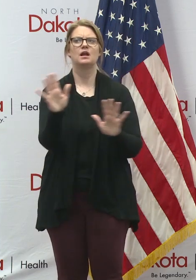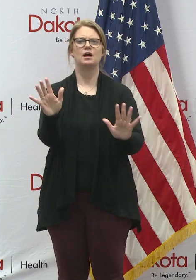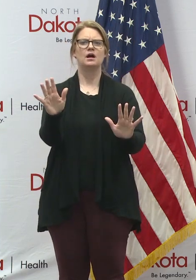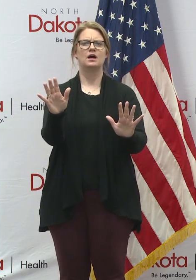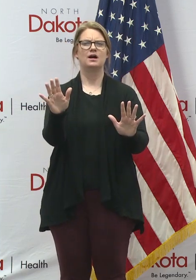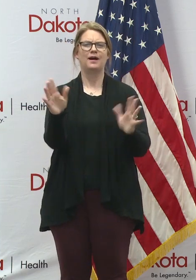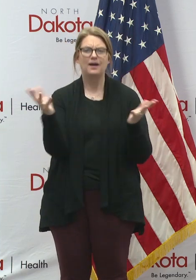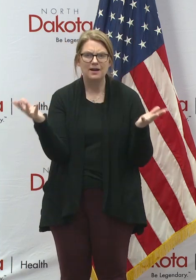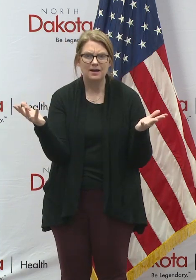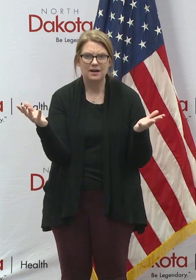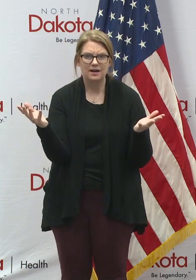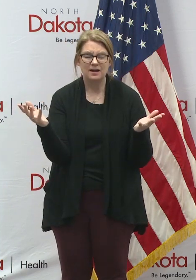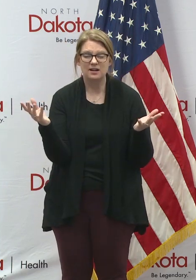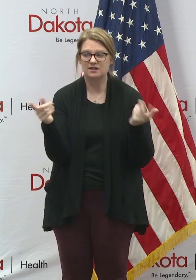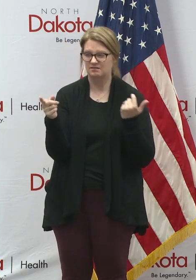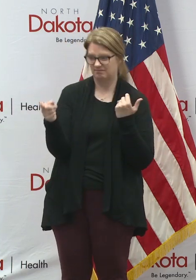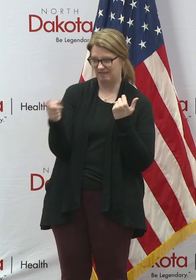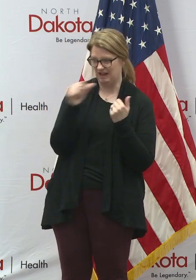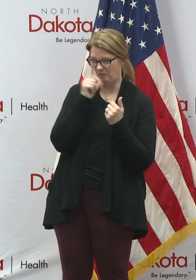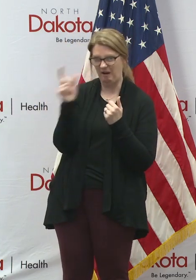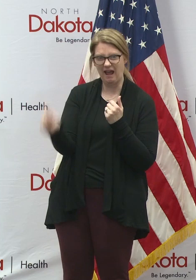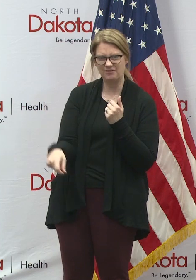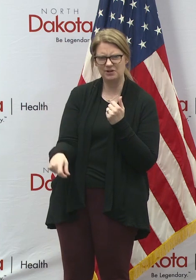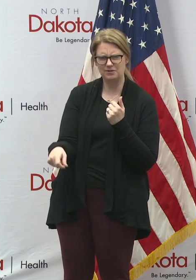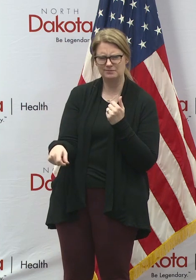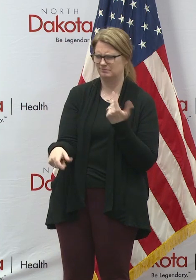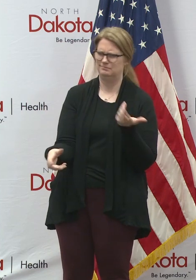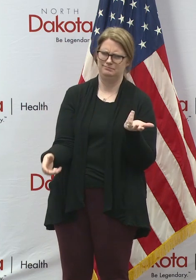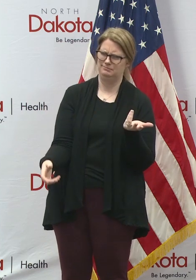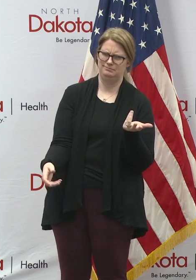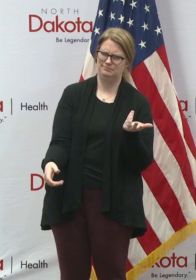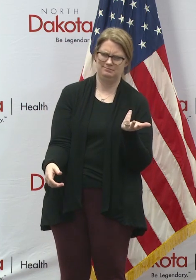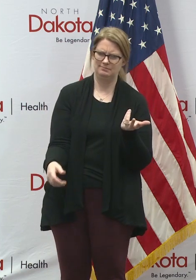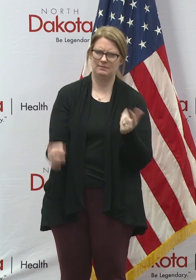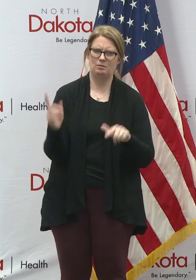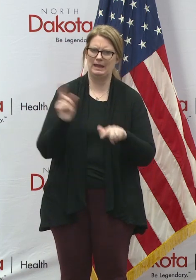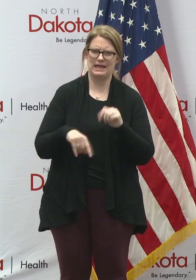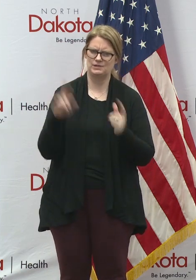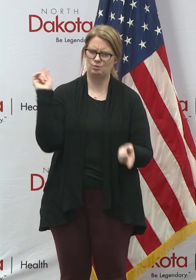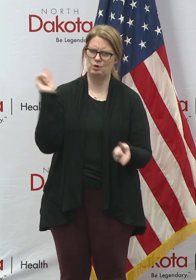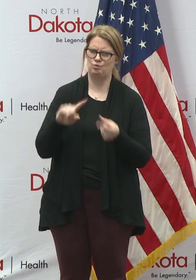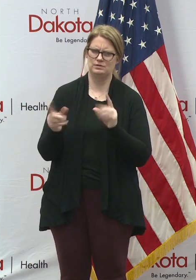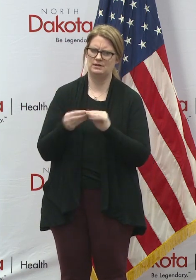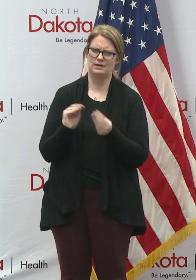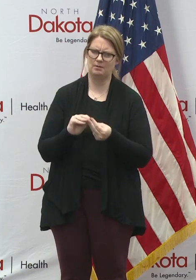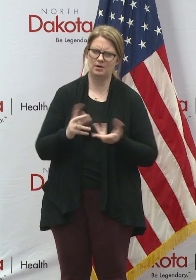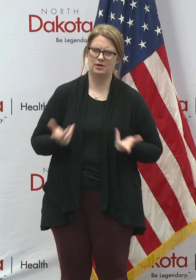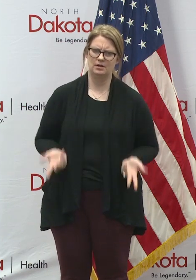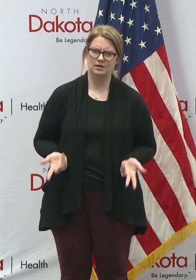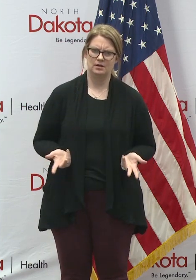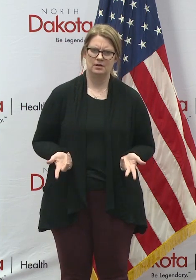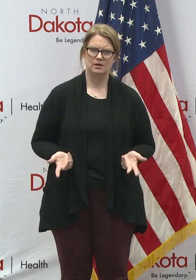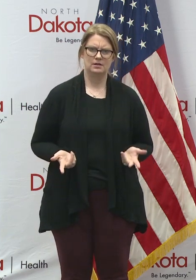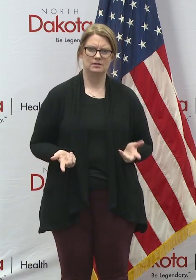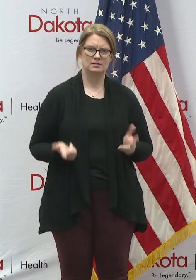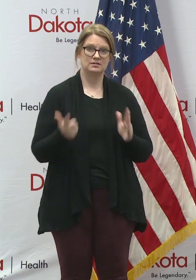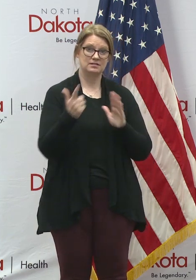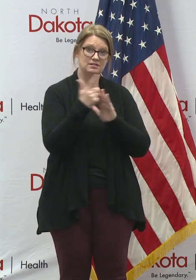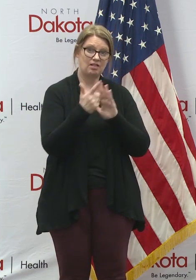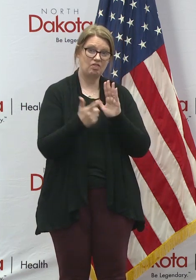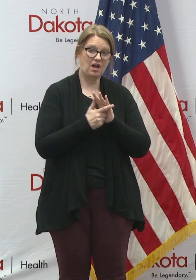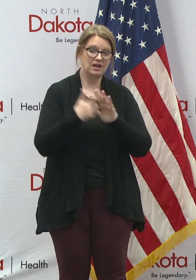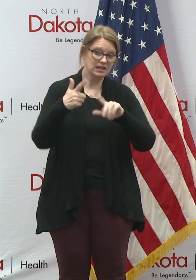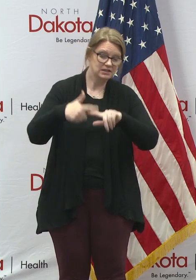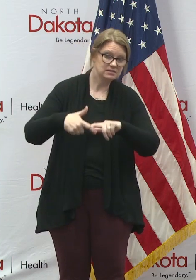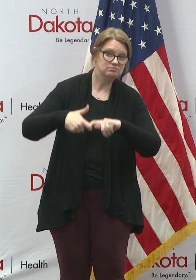somebody doesn't have to get any signatures. We can't just reduce the number. Uh, either the law is completely suspended,